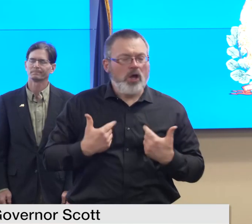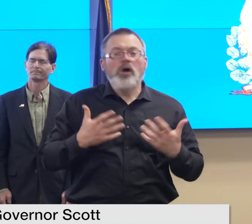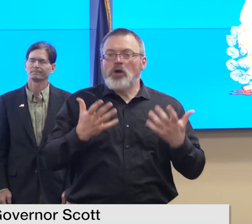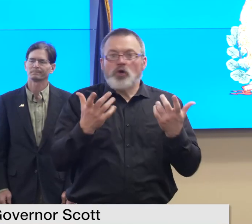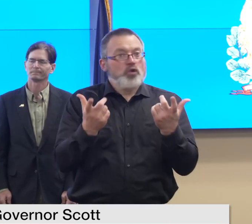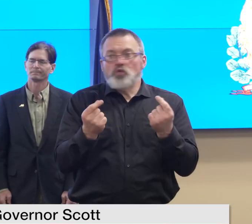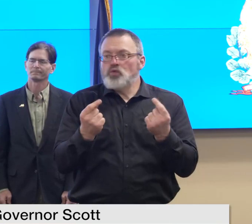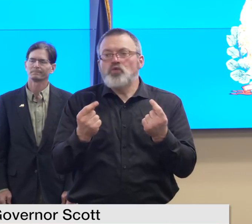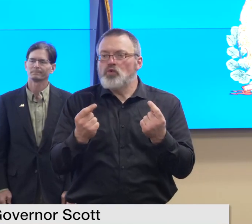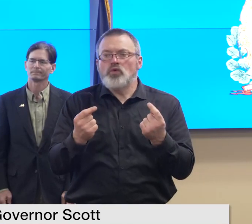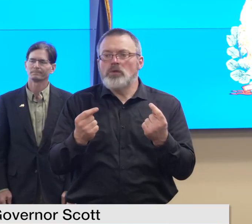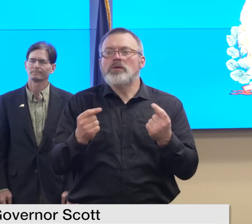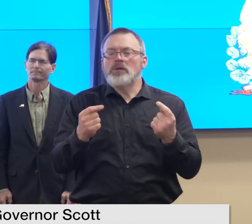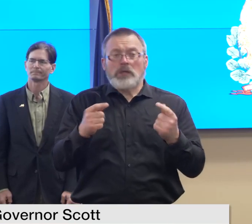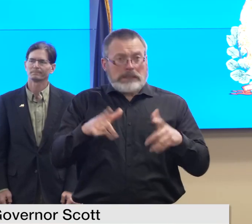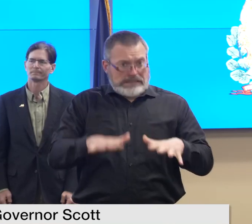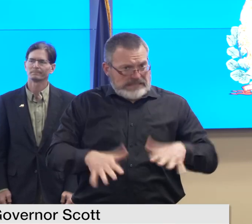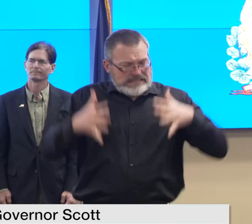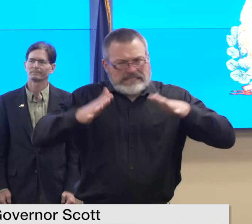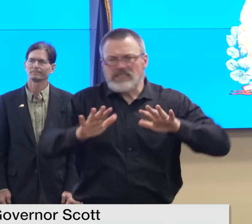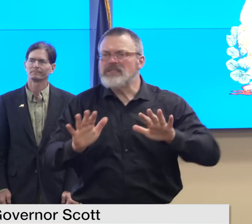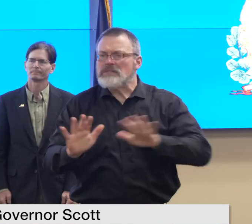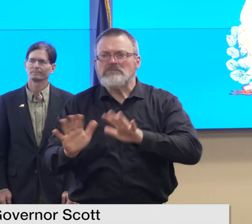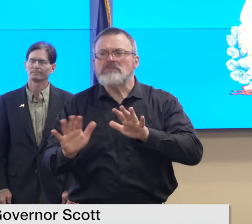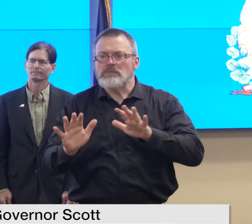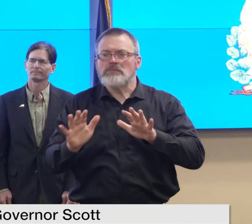a natural disaster or any disaster